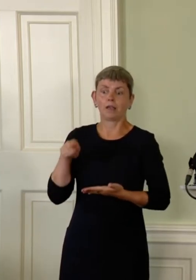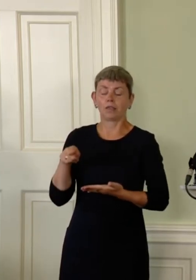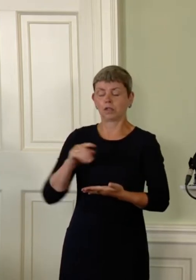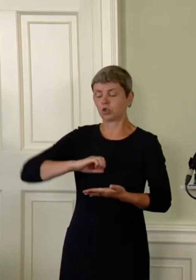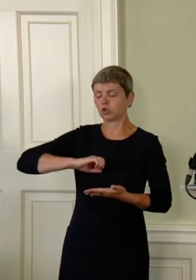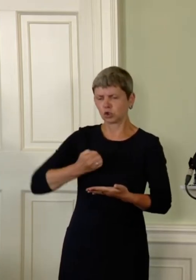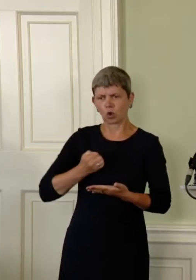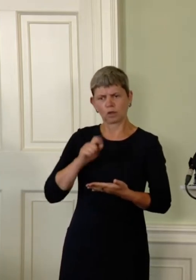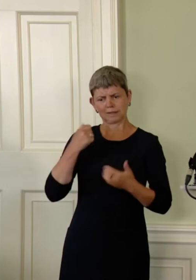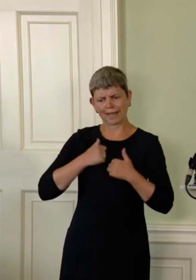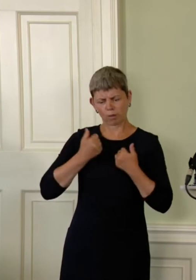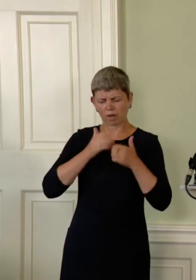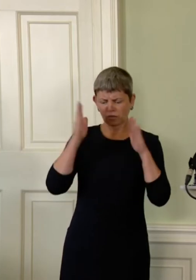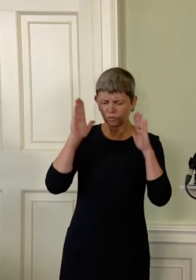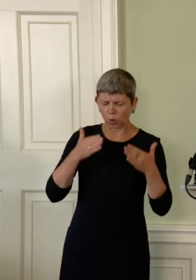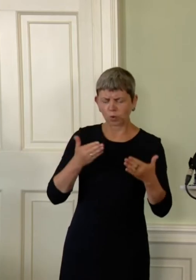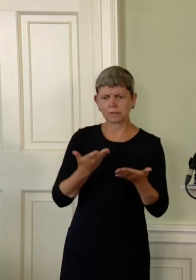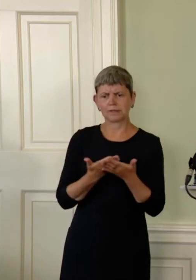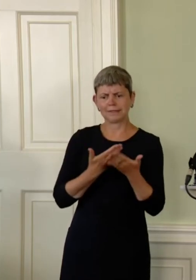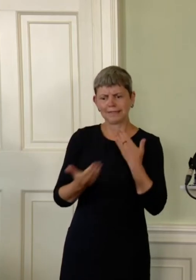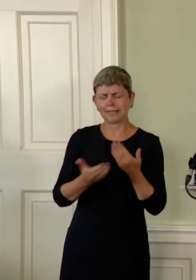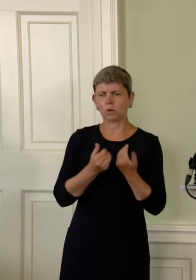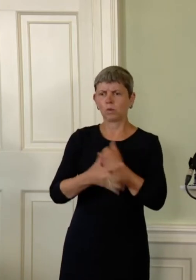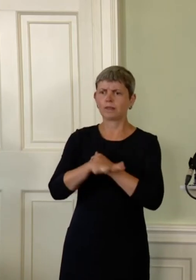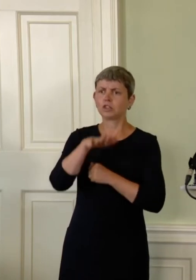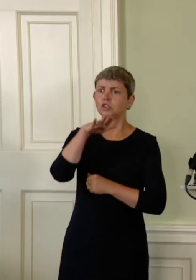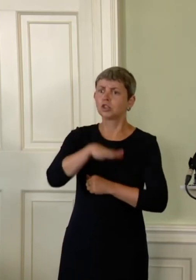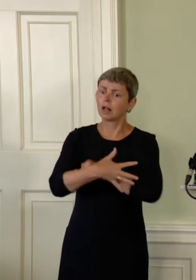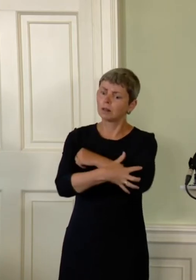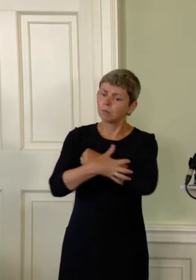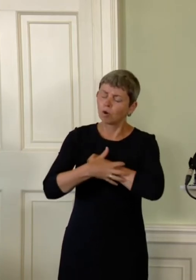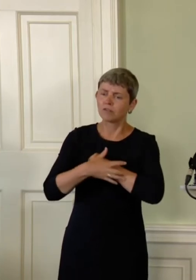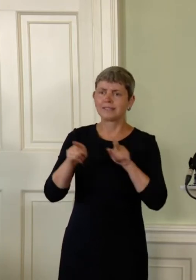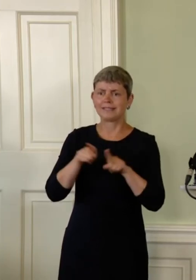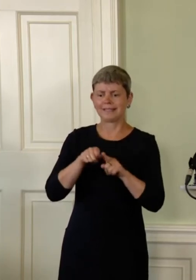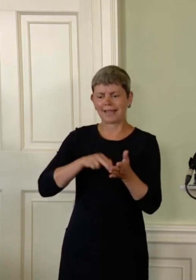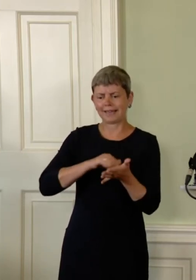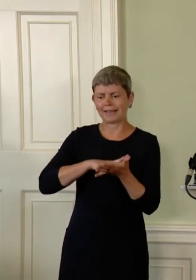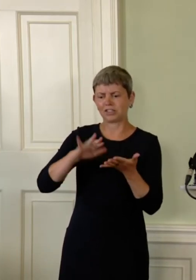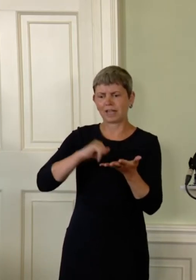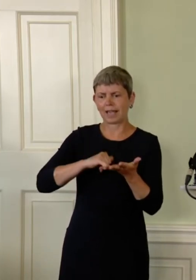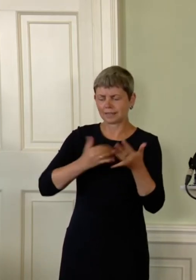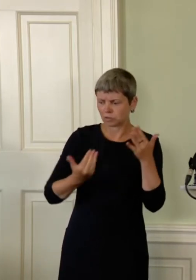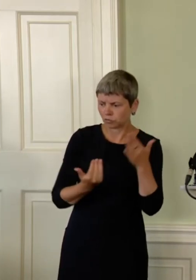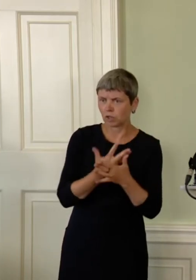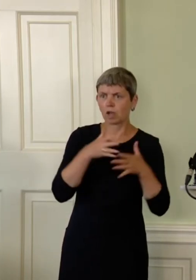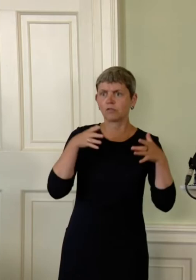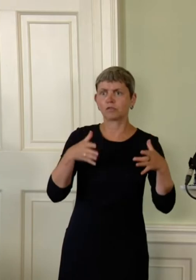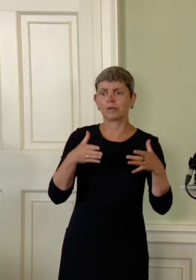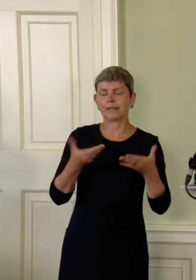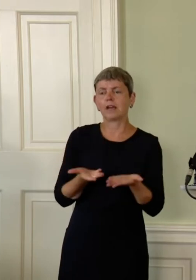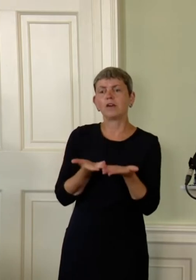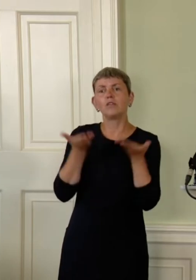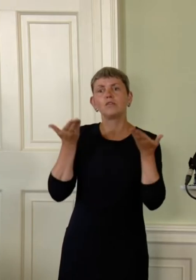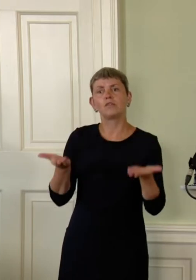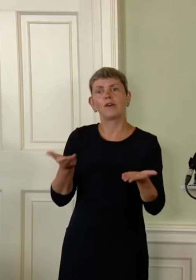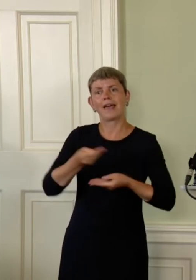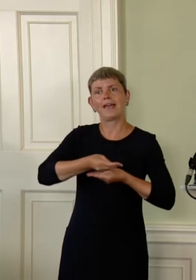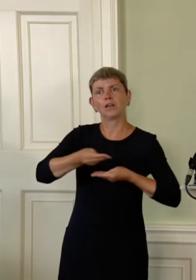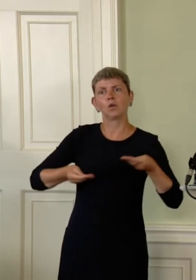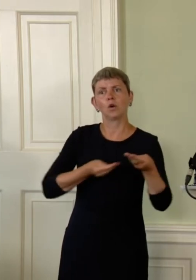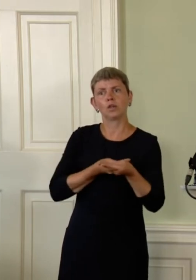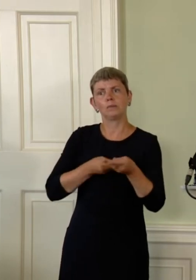tackling child poverty, supporting NHS recovery, building a fairer economy and making a just